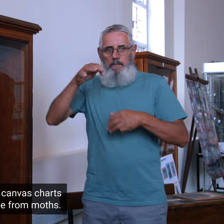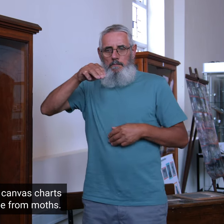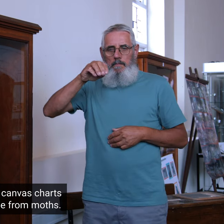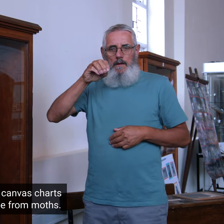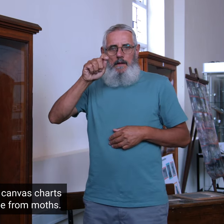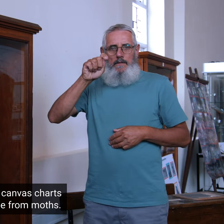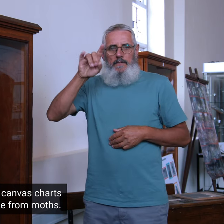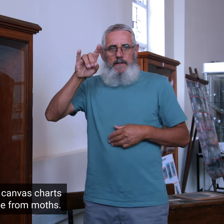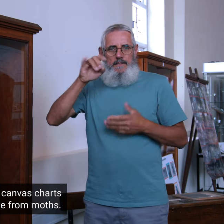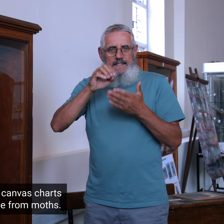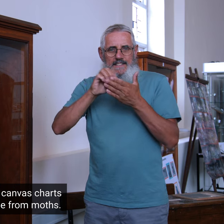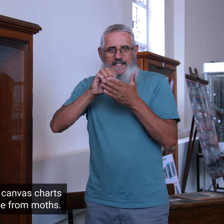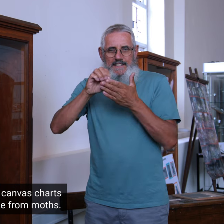from damage from moths.